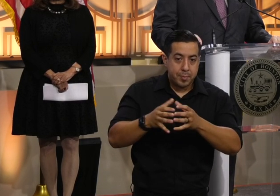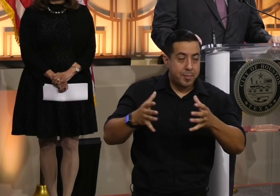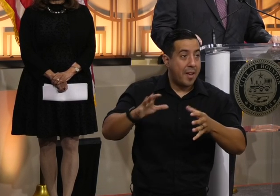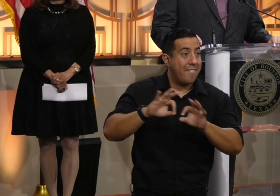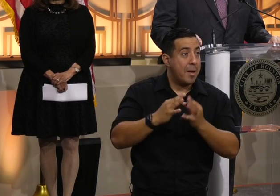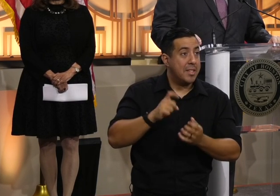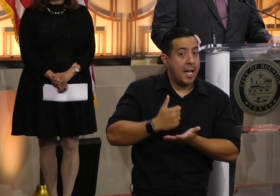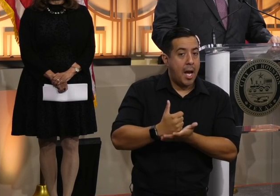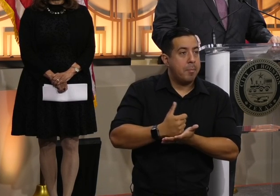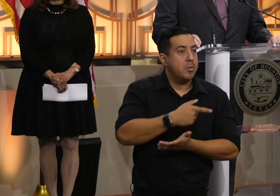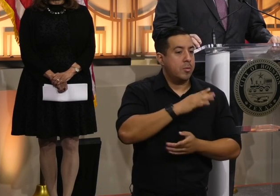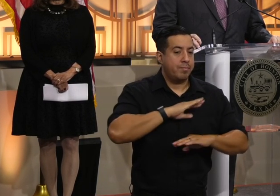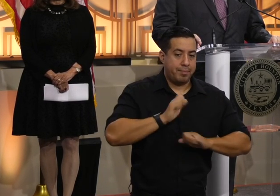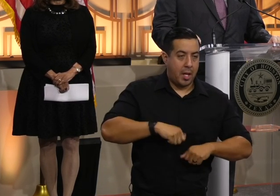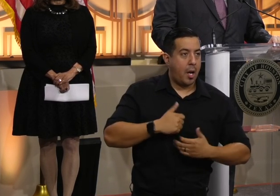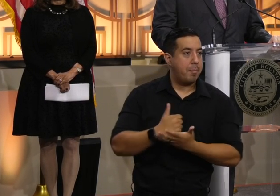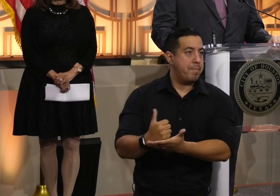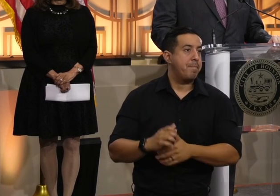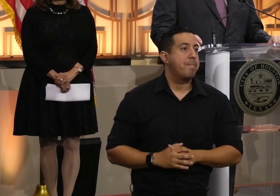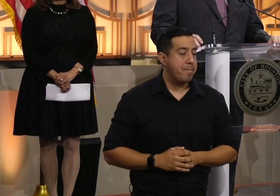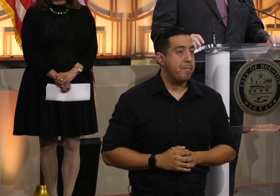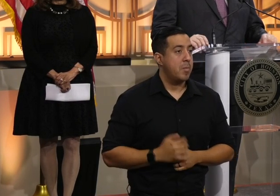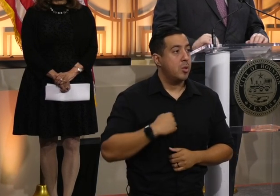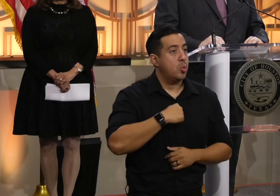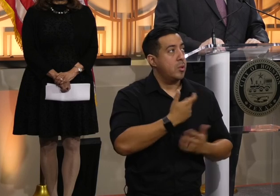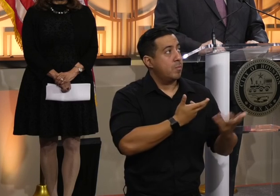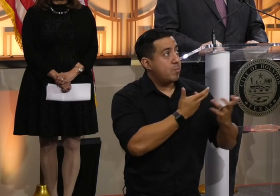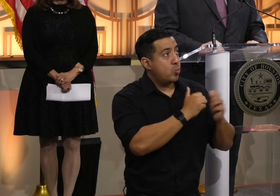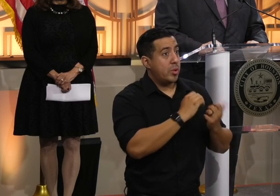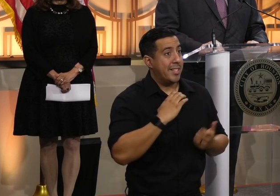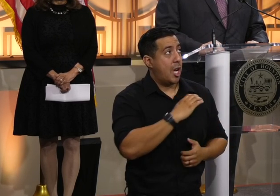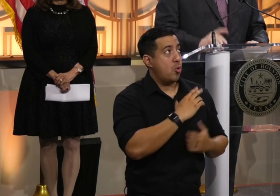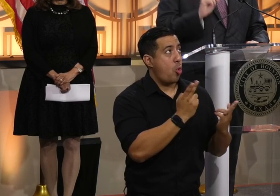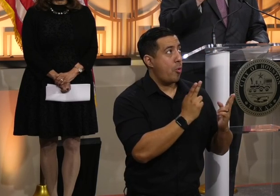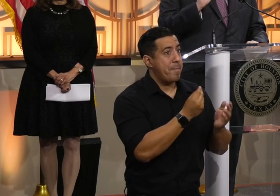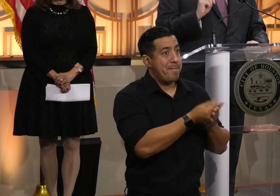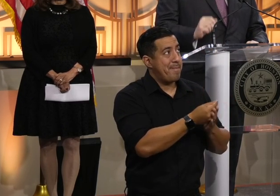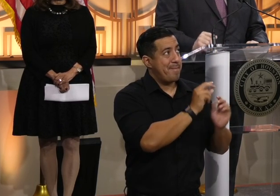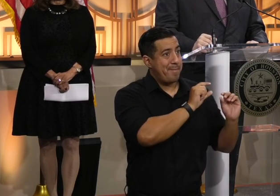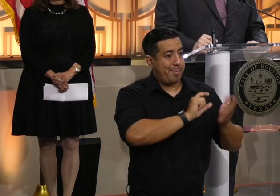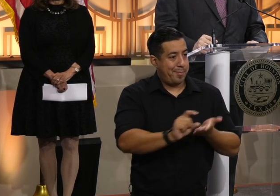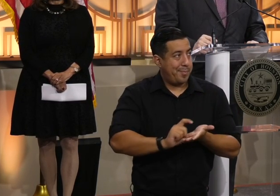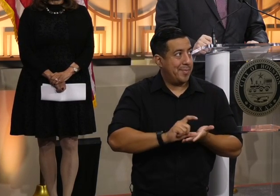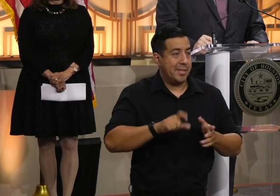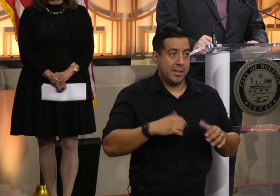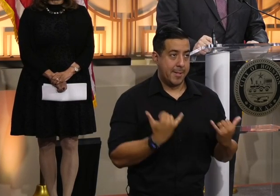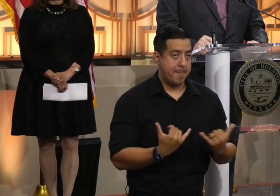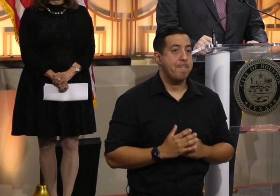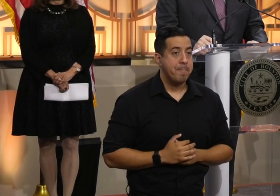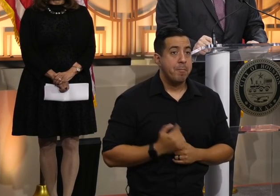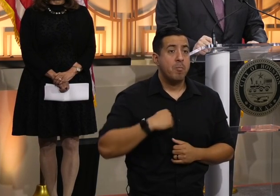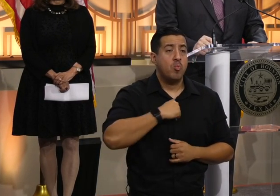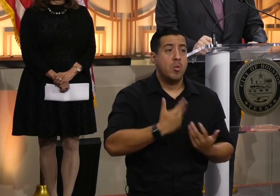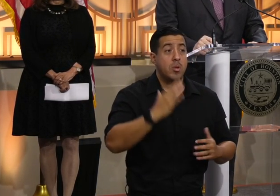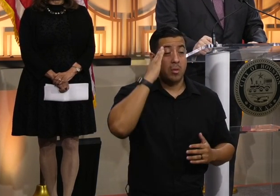families. We look forward to working with our members of Congress to get these federal funds dispersed quickly. At the same time, we know from